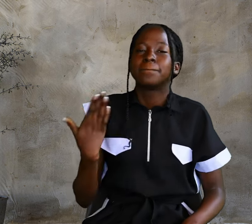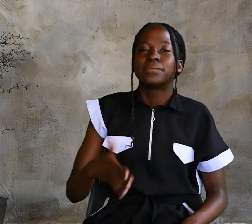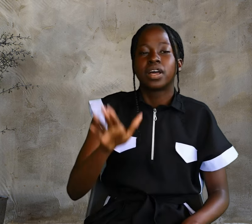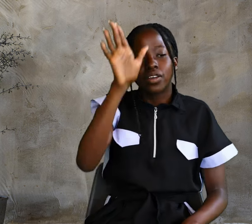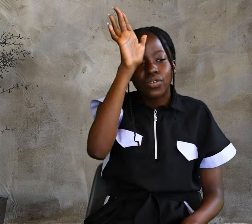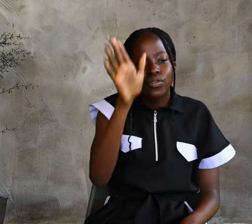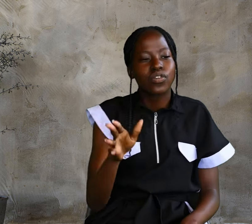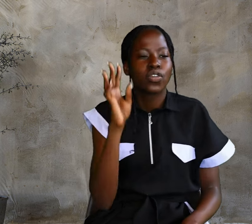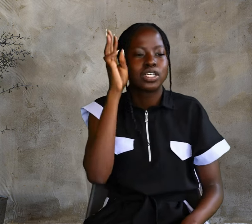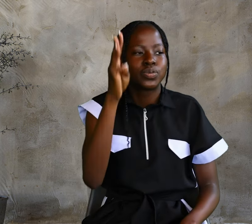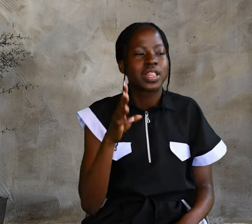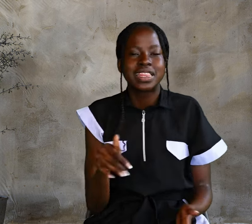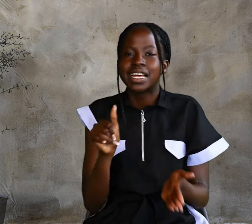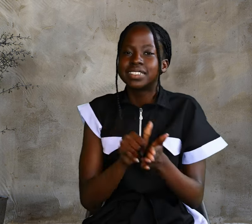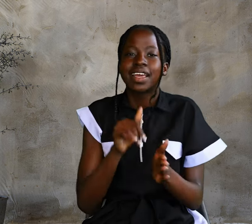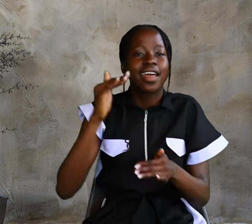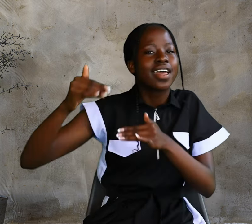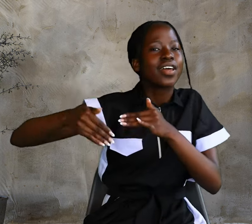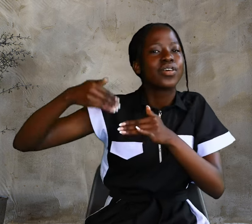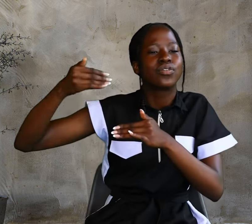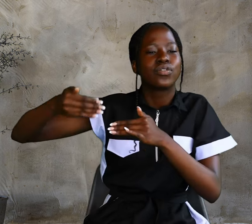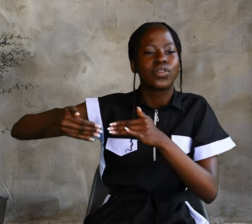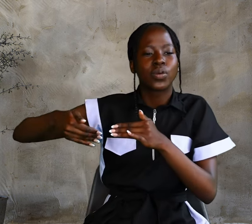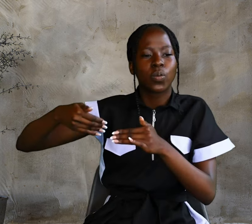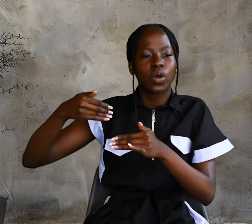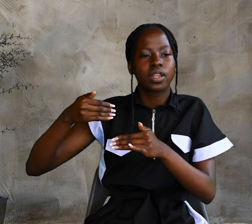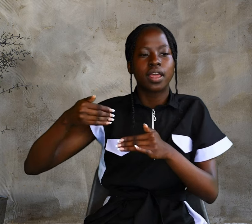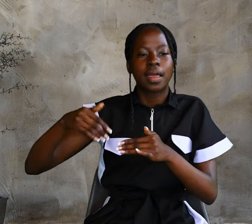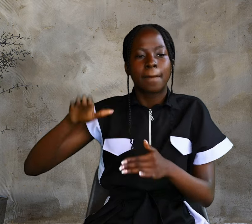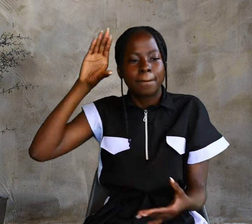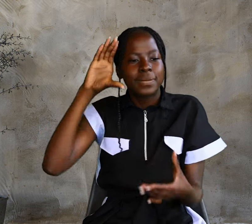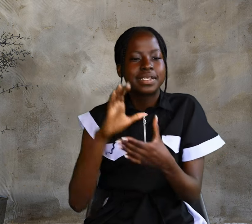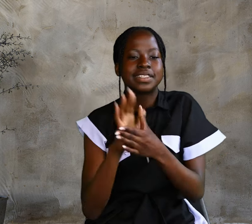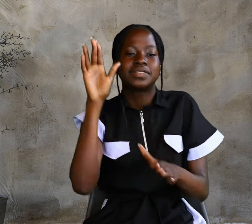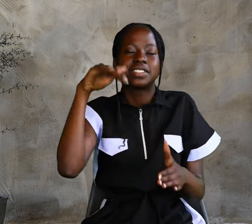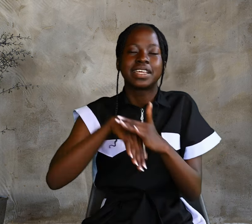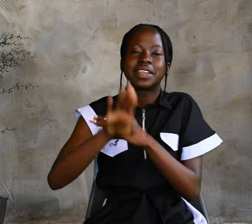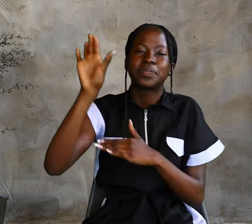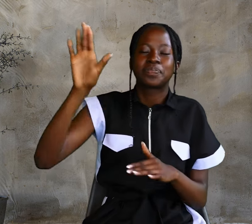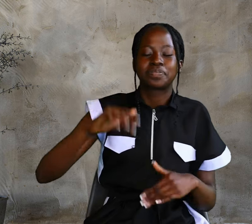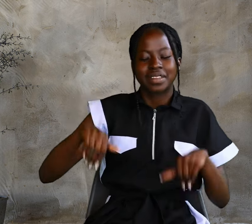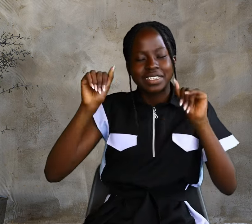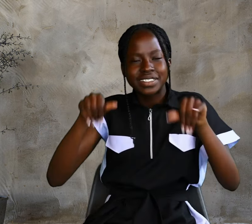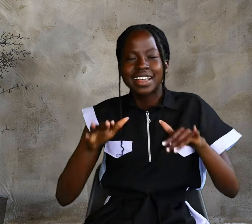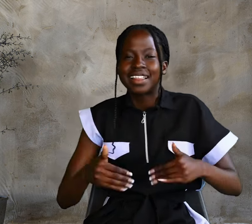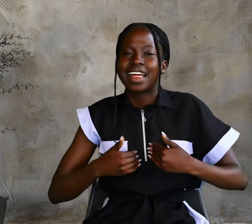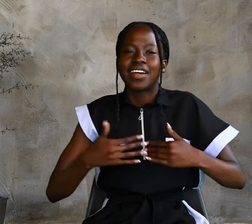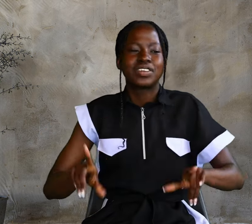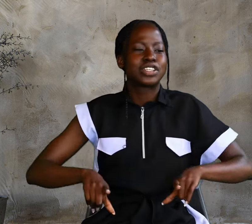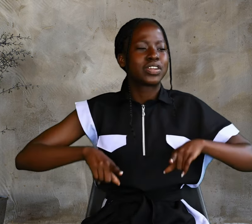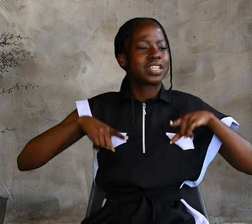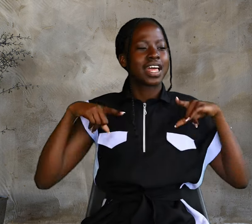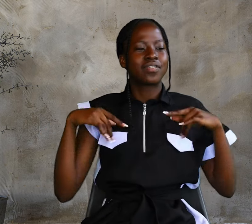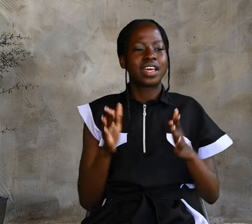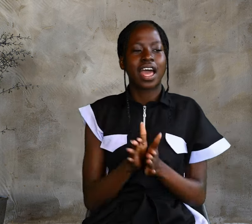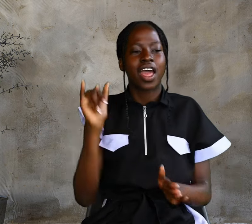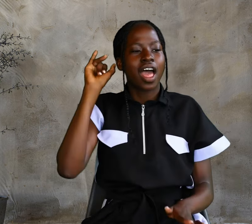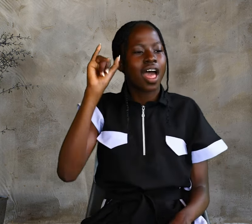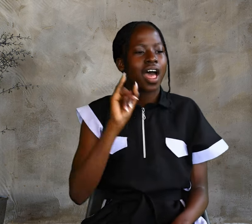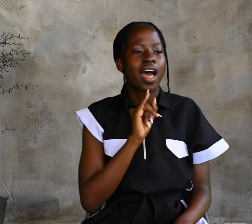everyone who looks to the Son and believes in Him shall have eternal life. and I will raise them